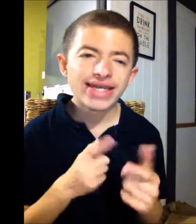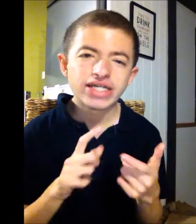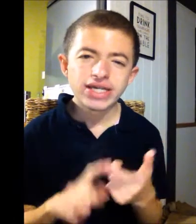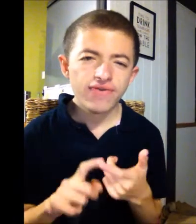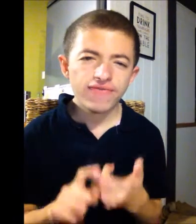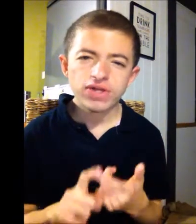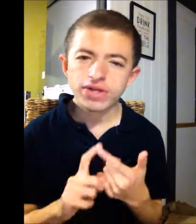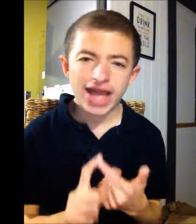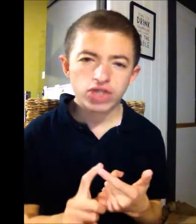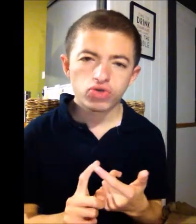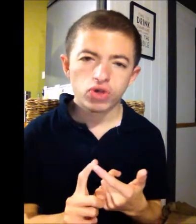it didn't feel natural.